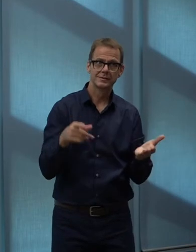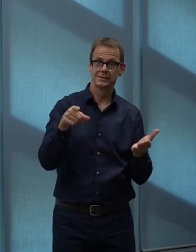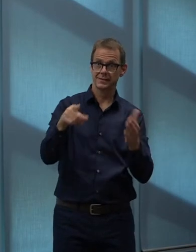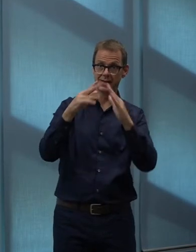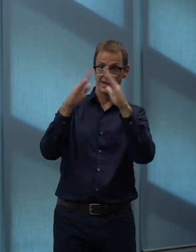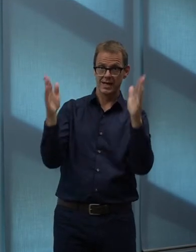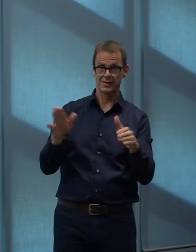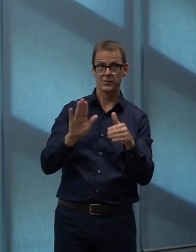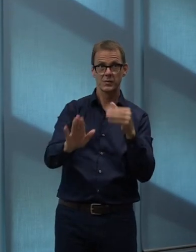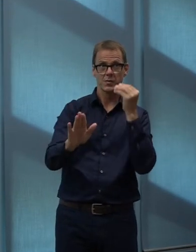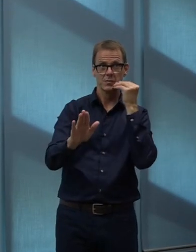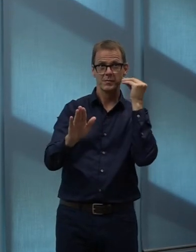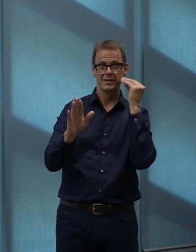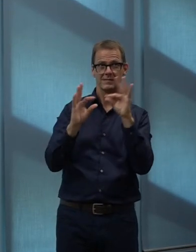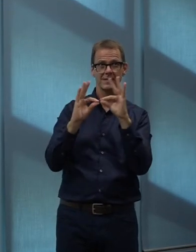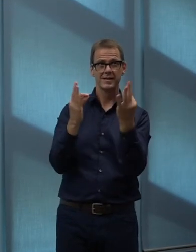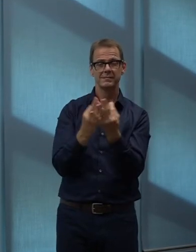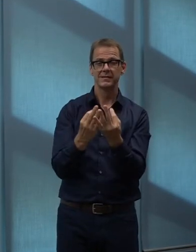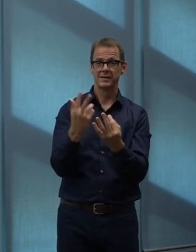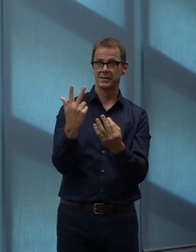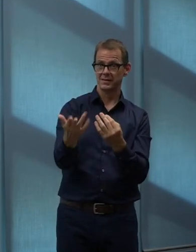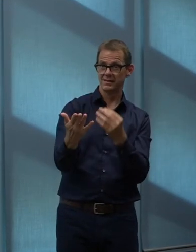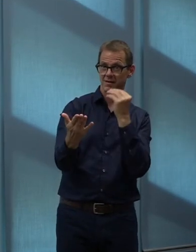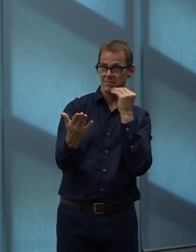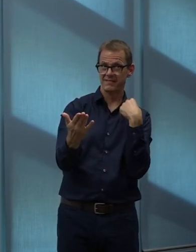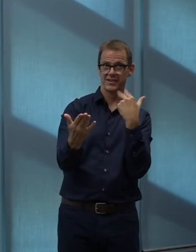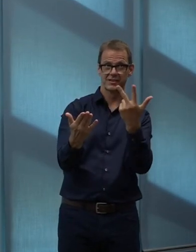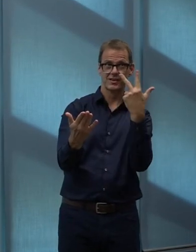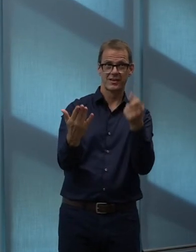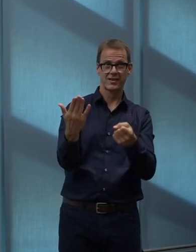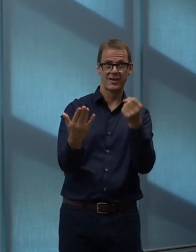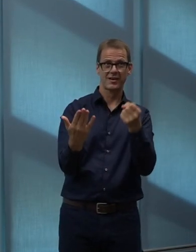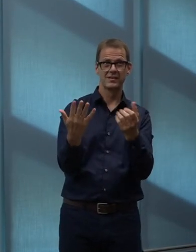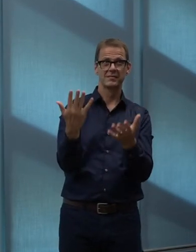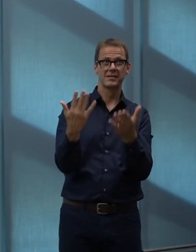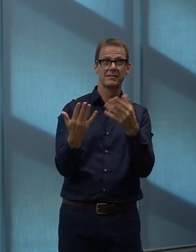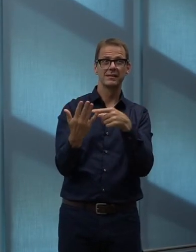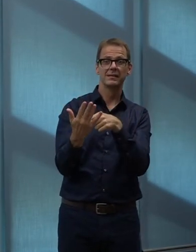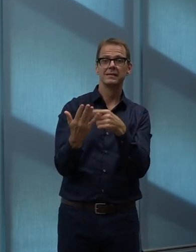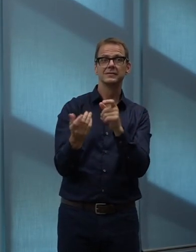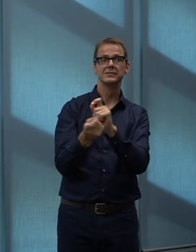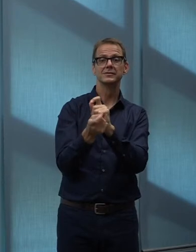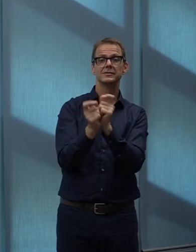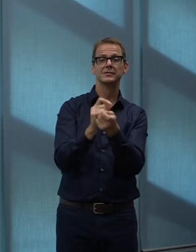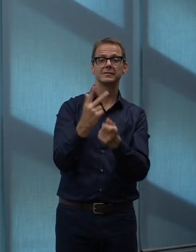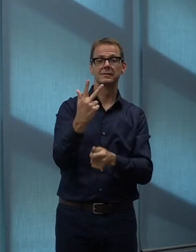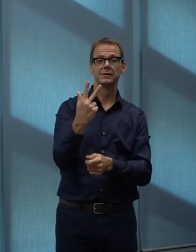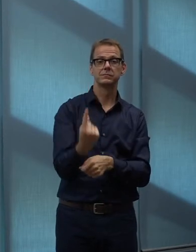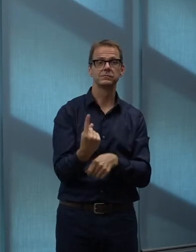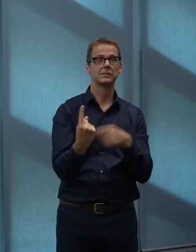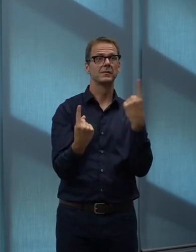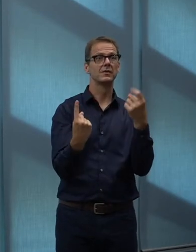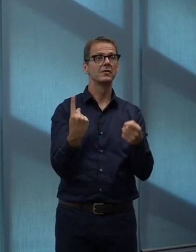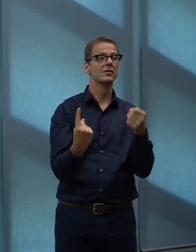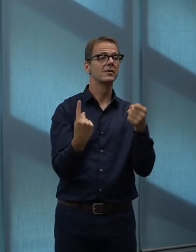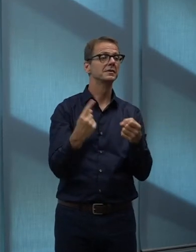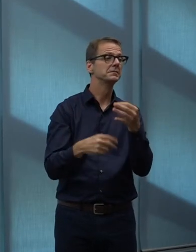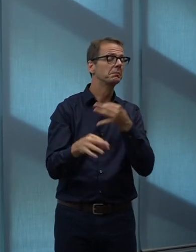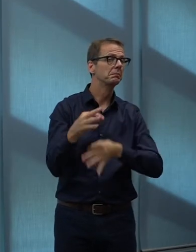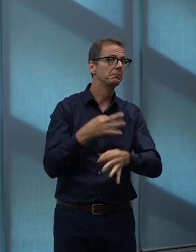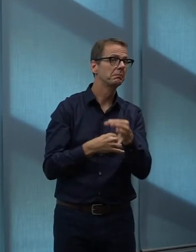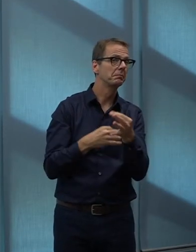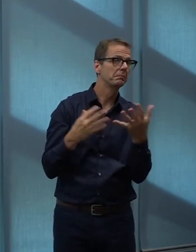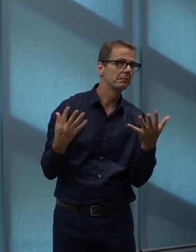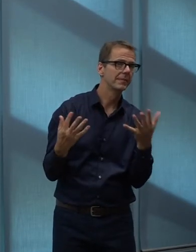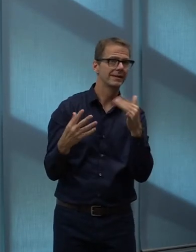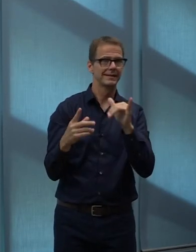of their household trips can be handled by different means and they're more fun and vibrant destinations within their own communities.